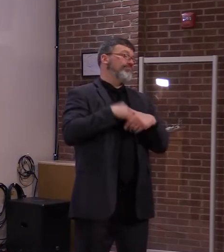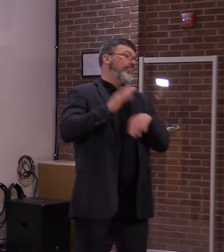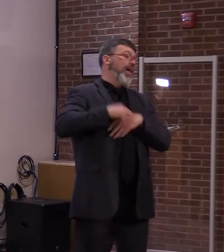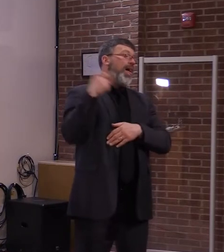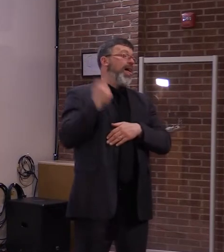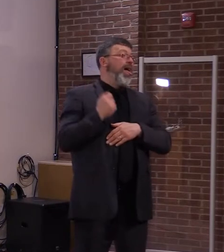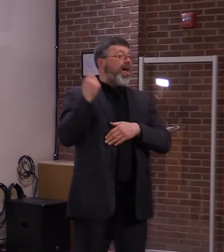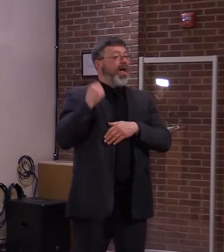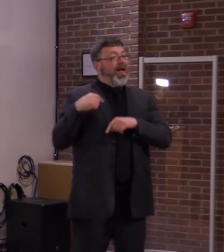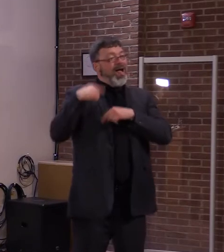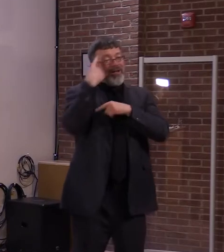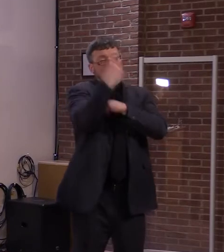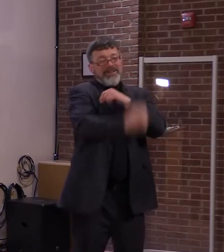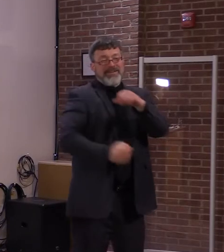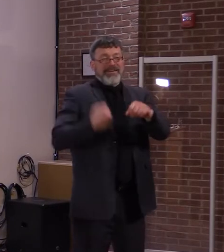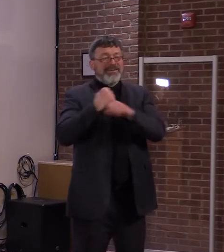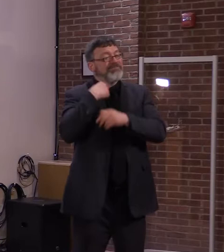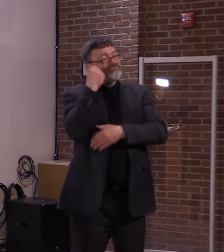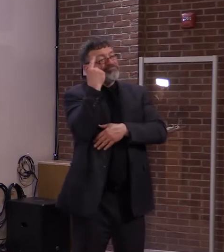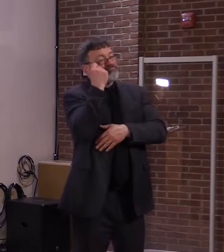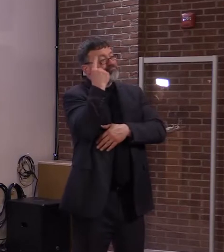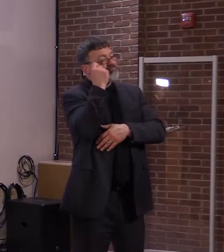of the $300 stipend.